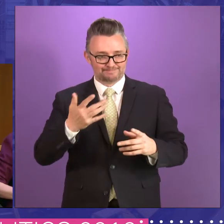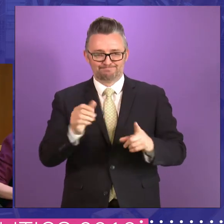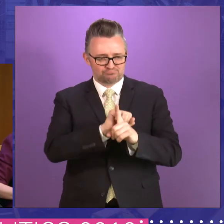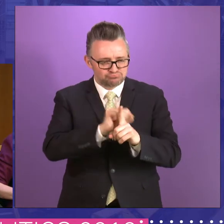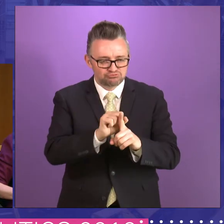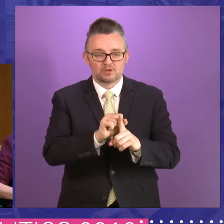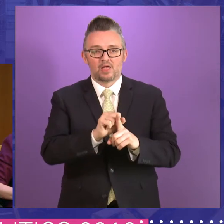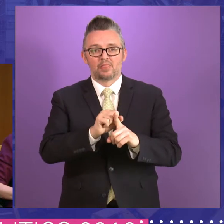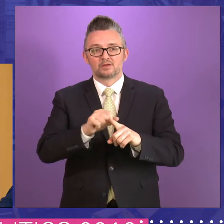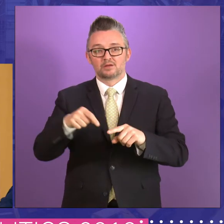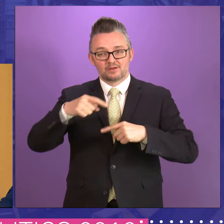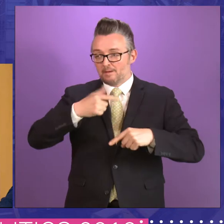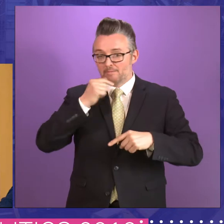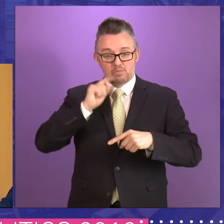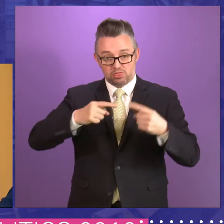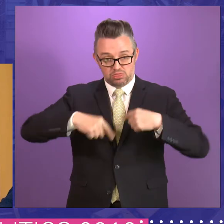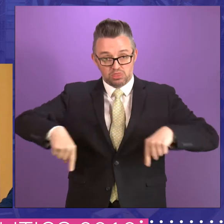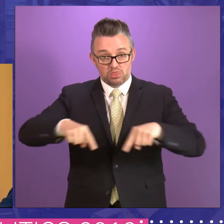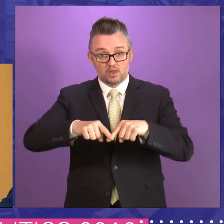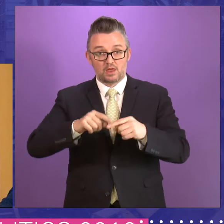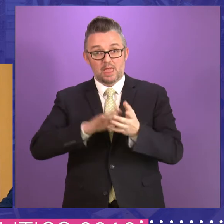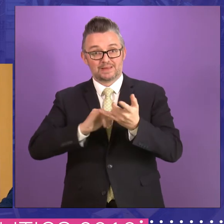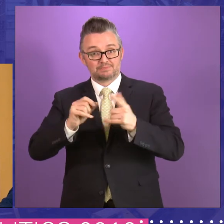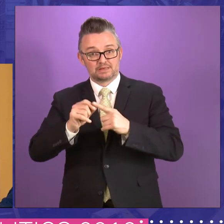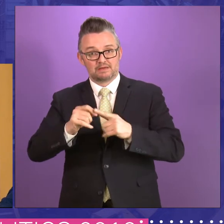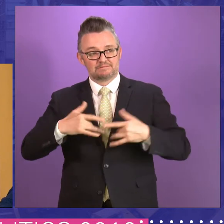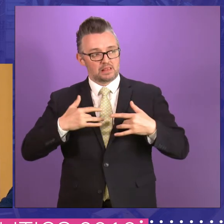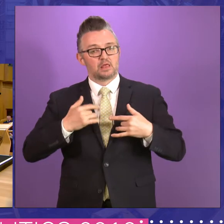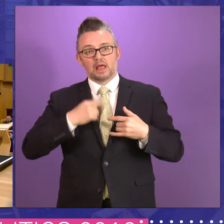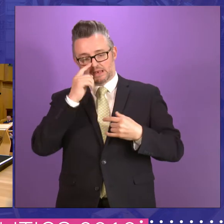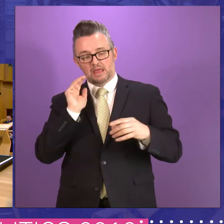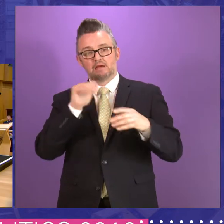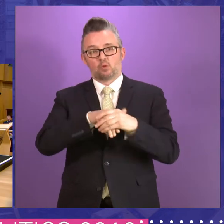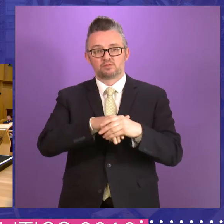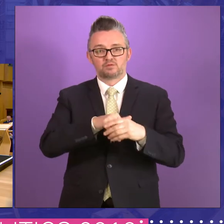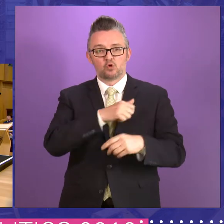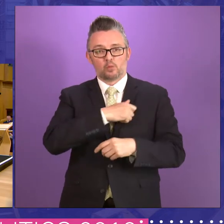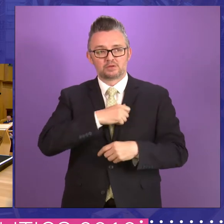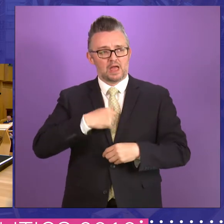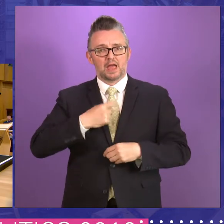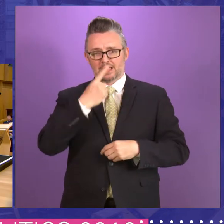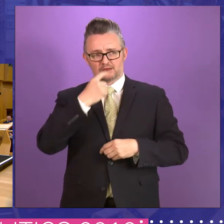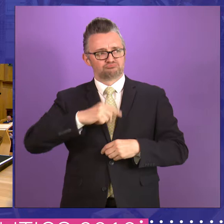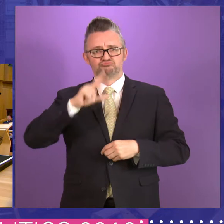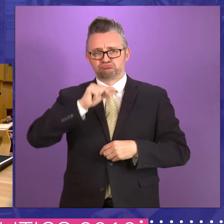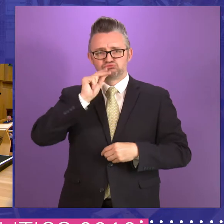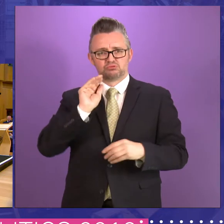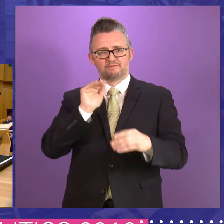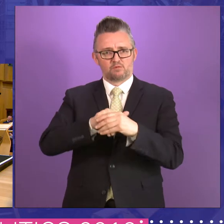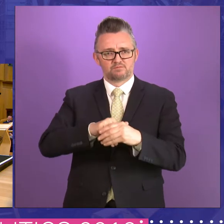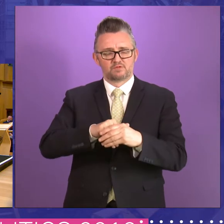backbenchers making up these committees felt they had a voice, a voice that really could resonate.